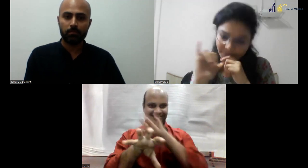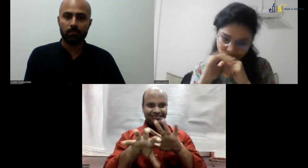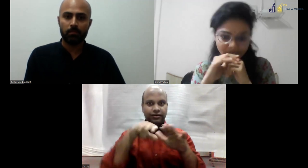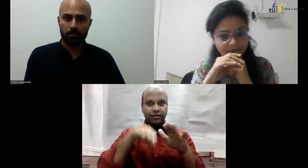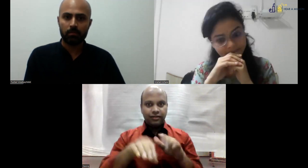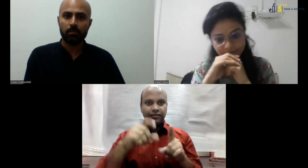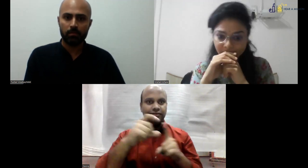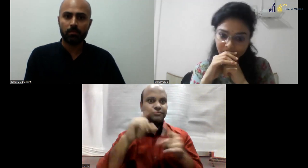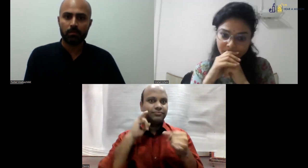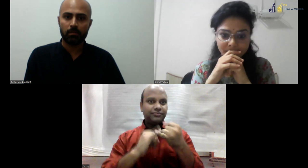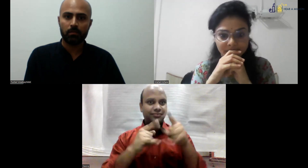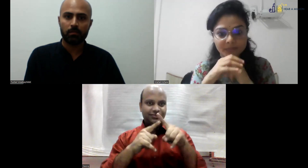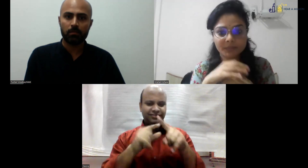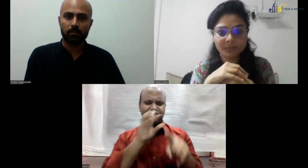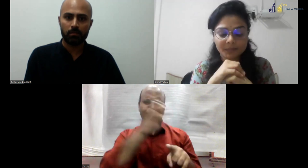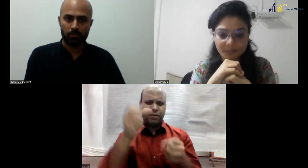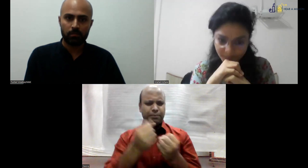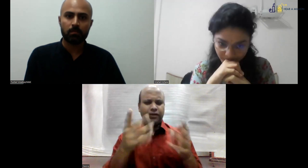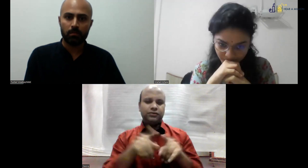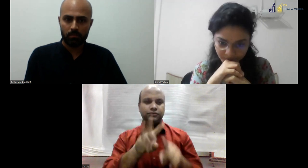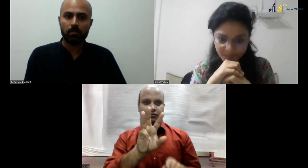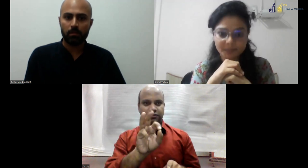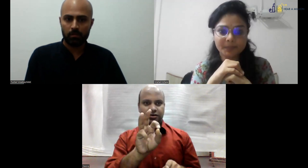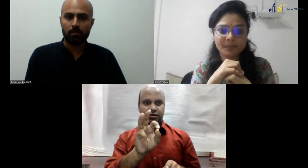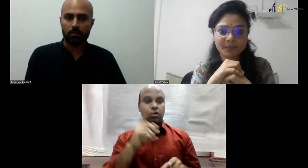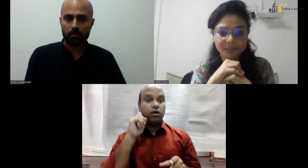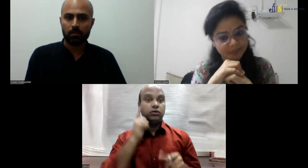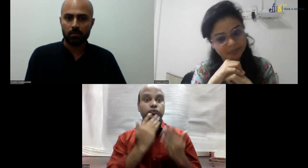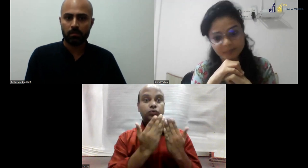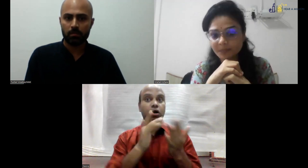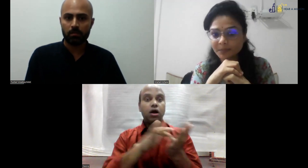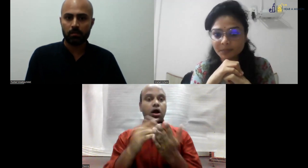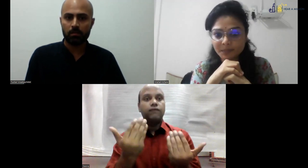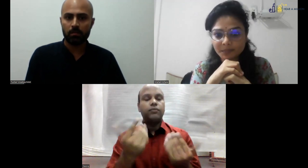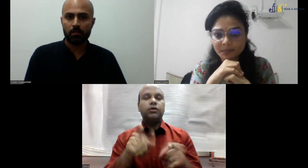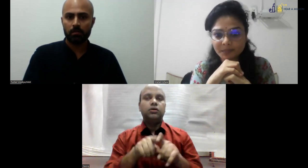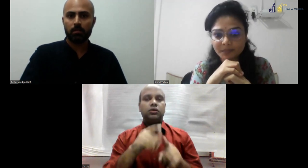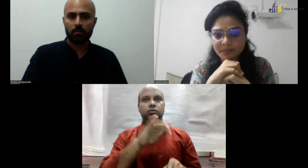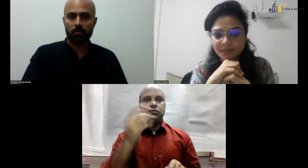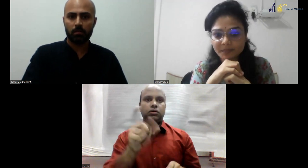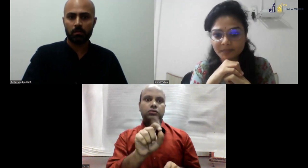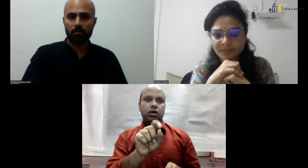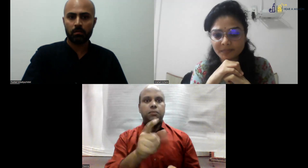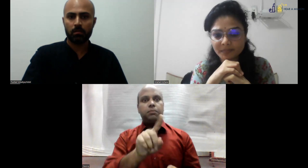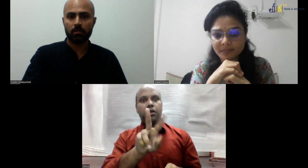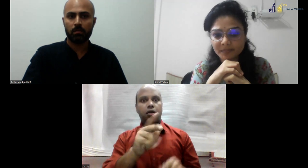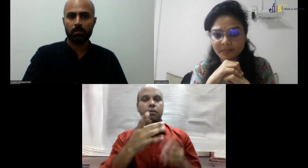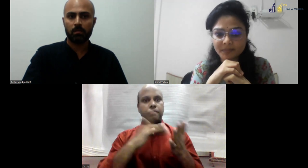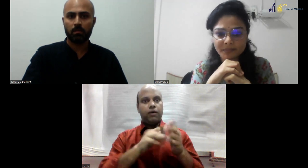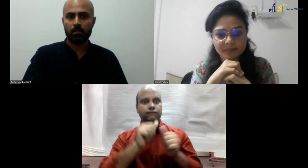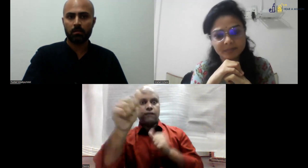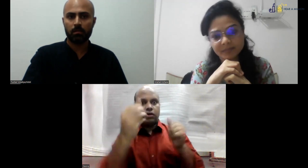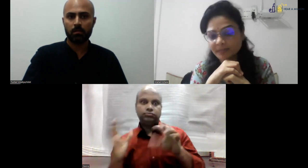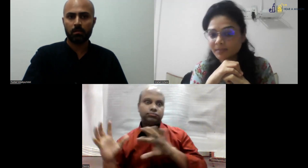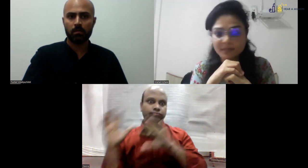that, you know, the different states have, you know, the DTISL course, maybe 30 seats.